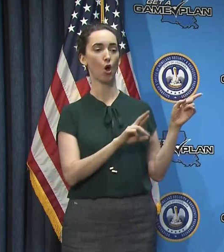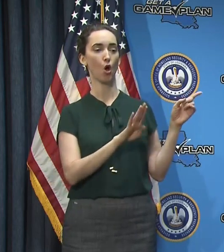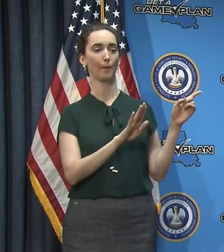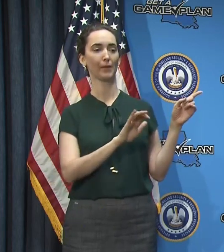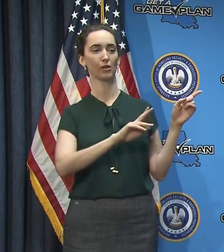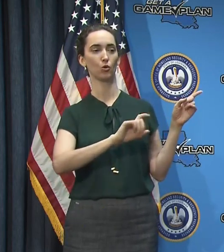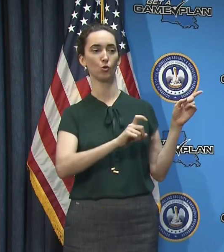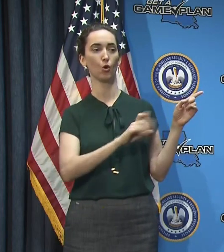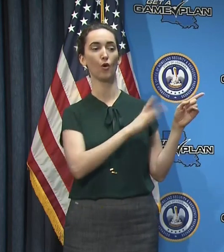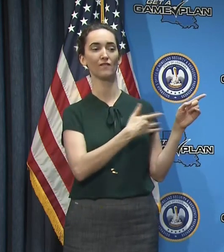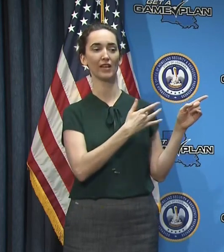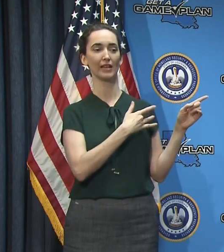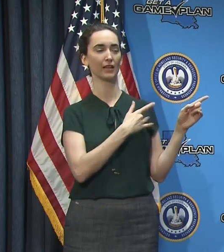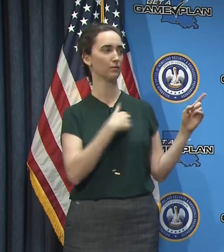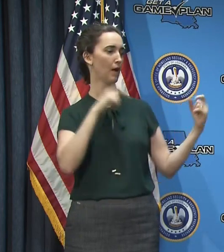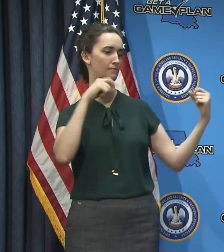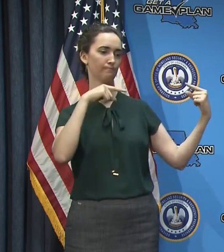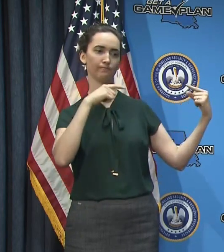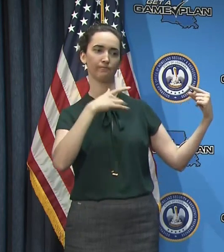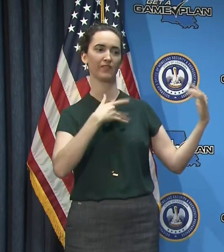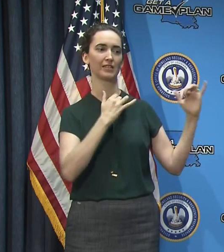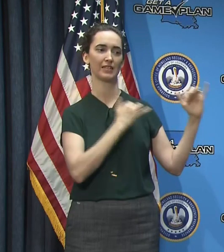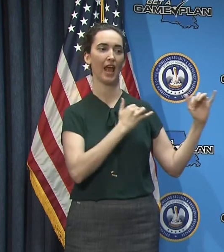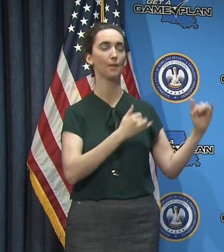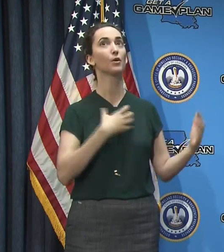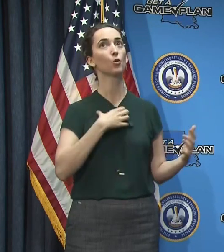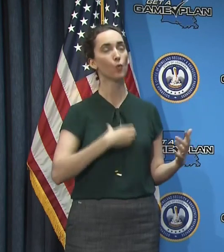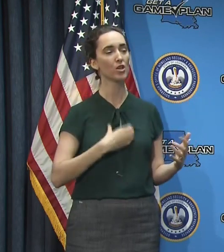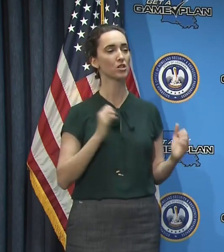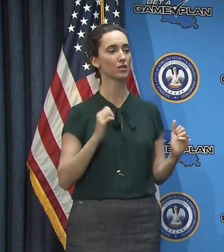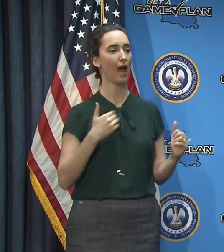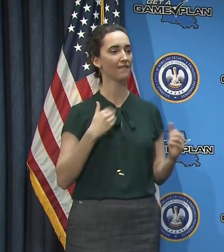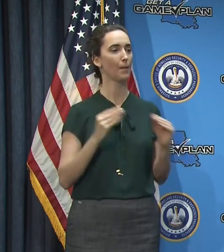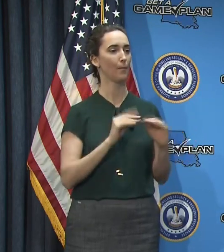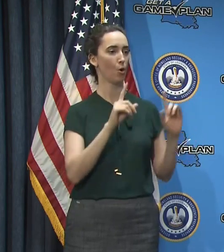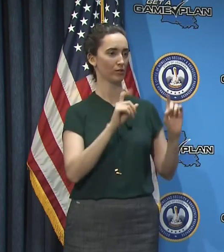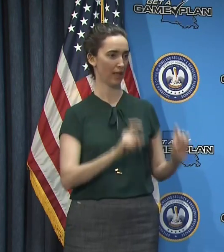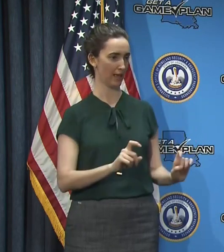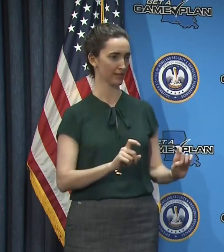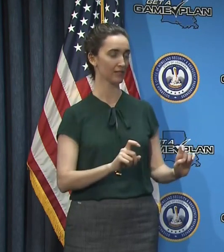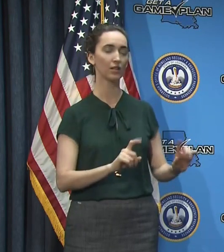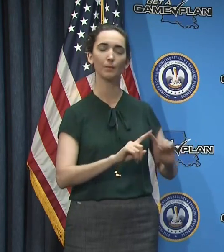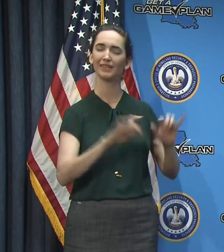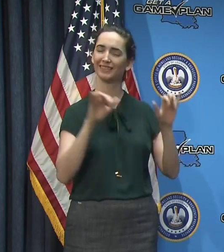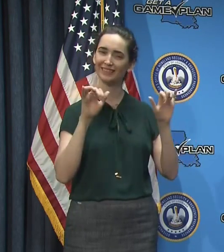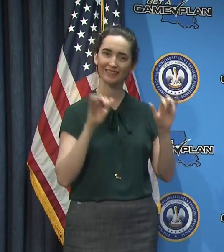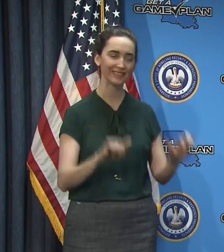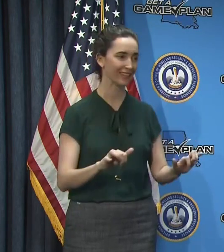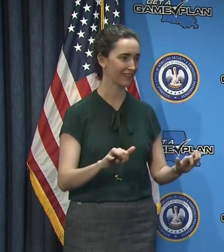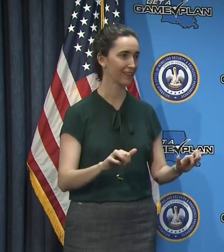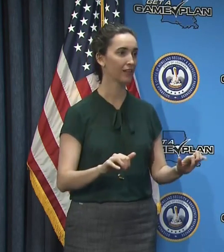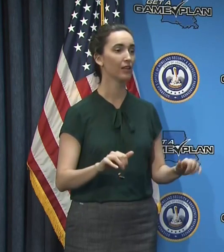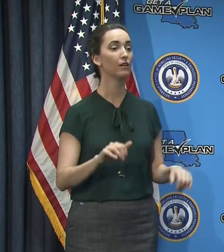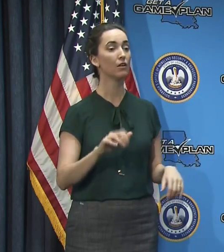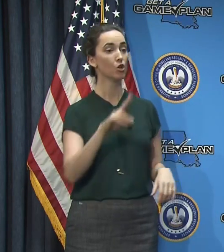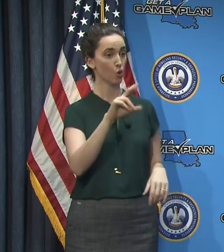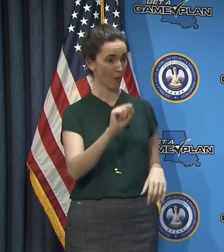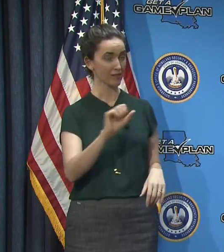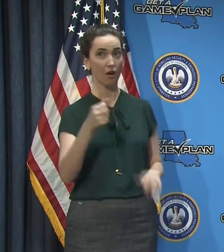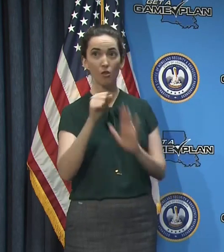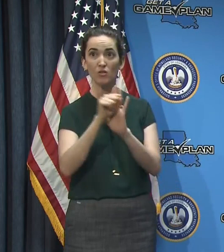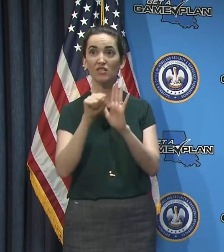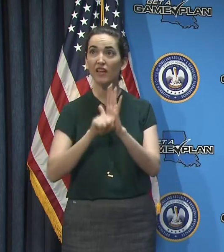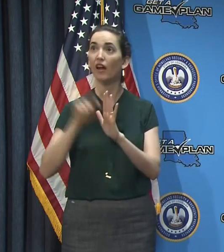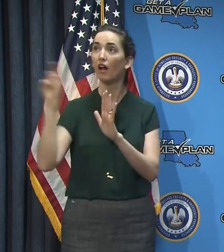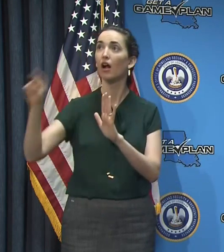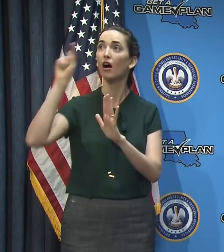We wish we had more testing. Um, but I will tell you that we still have either the number one or number two, uh, amount